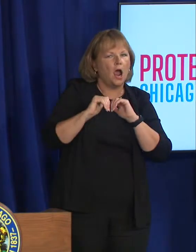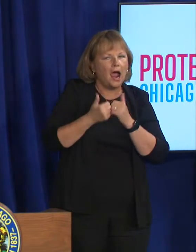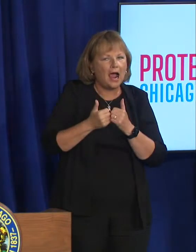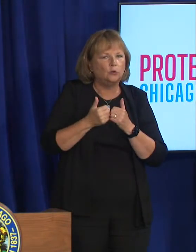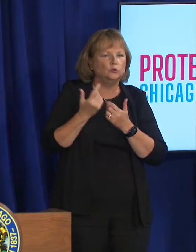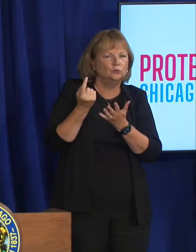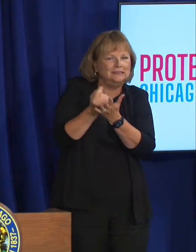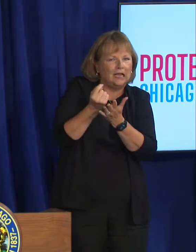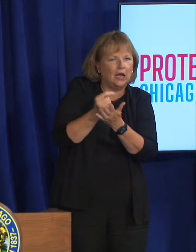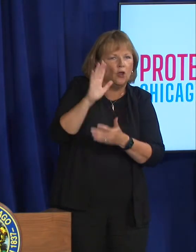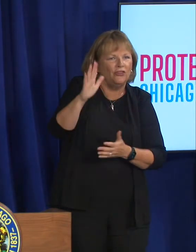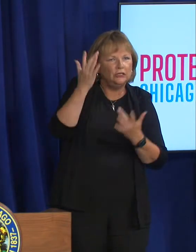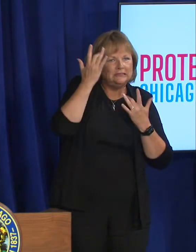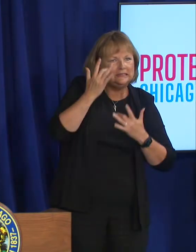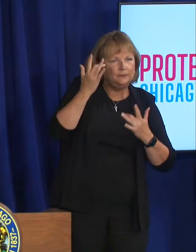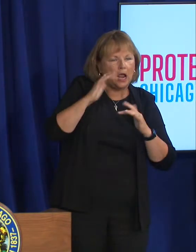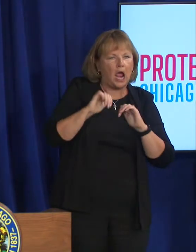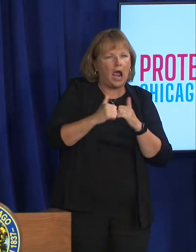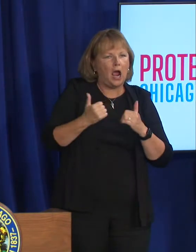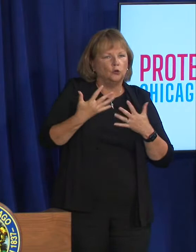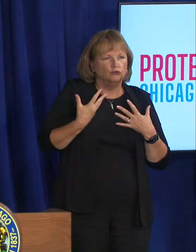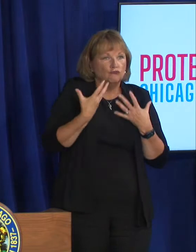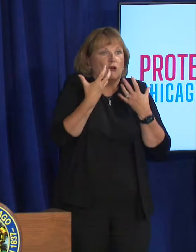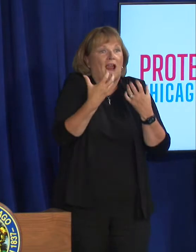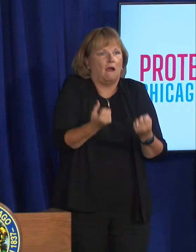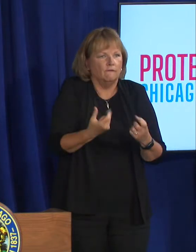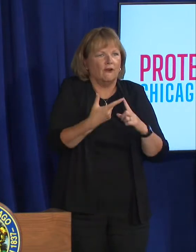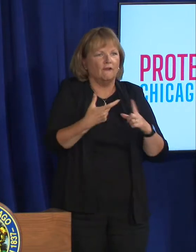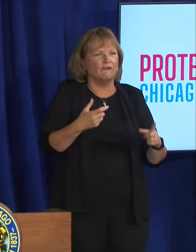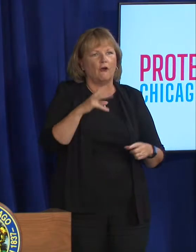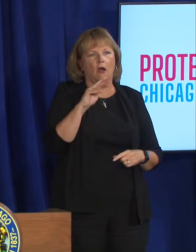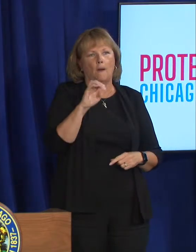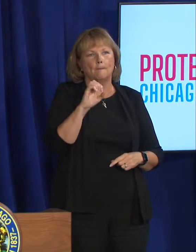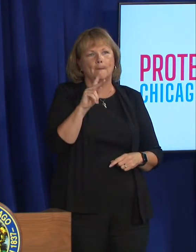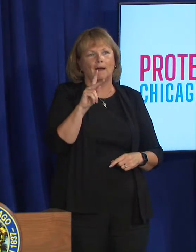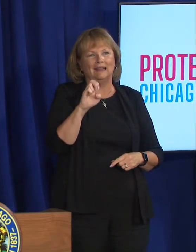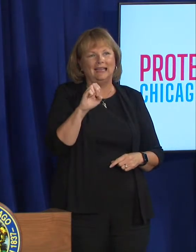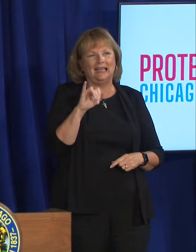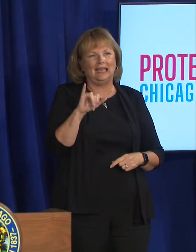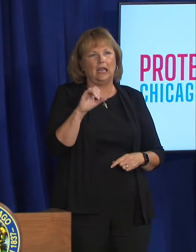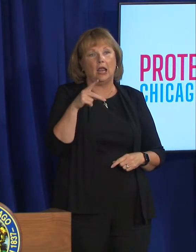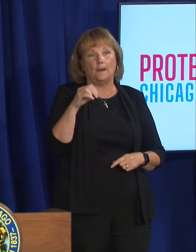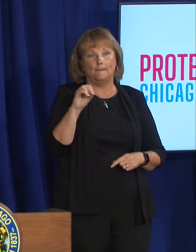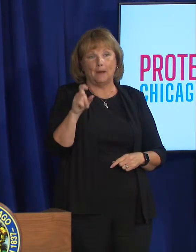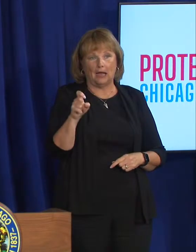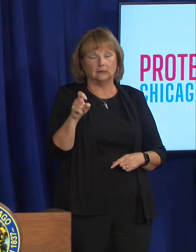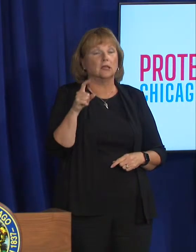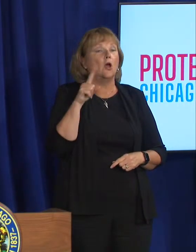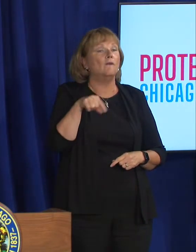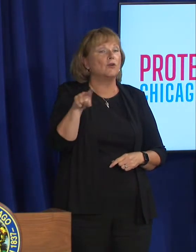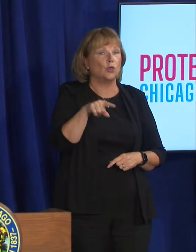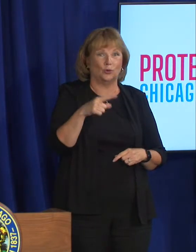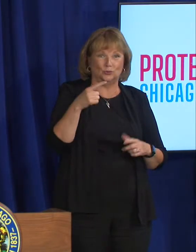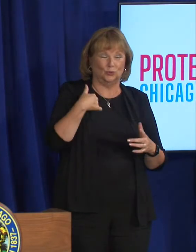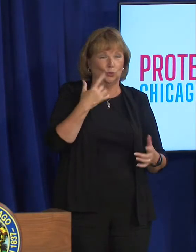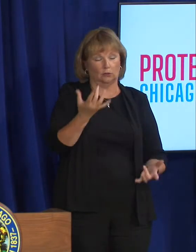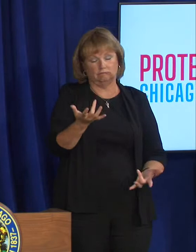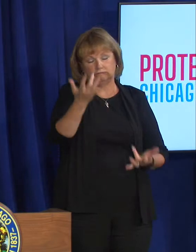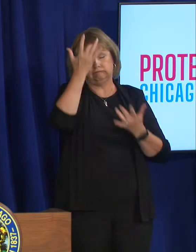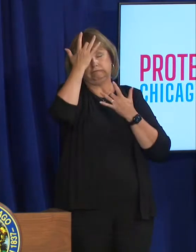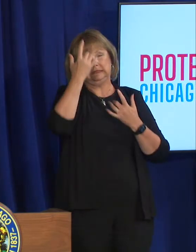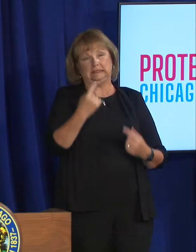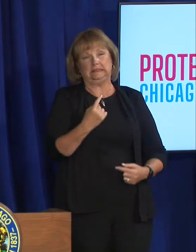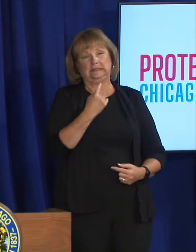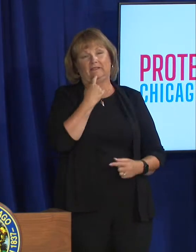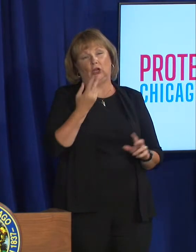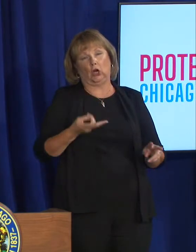treat their symptoms and recover from monkeypox and for a limited number of patients that are having severe illness we